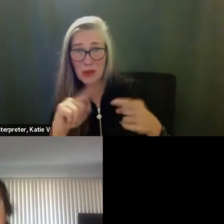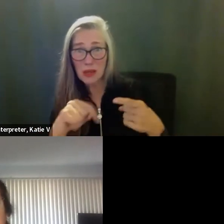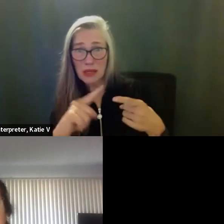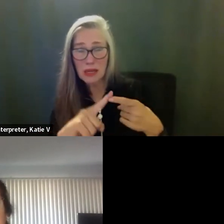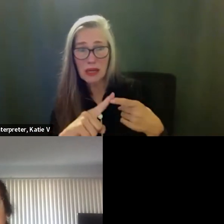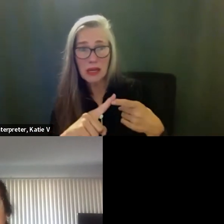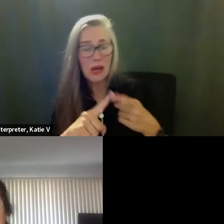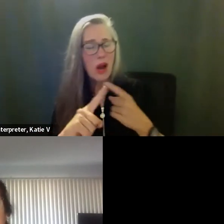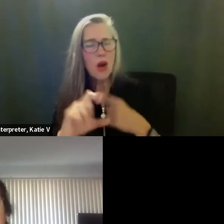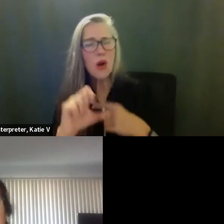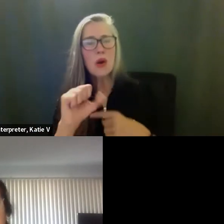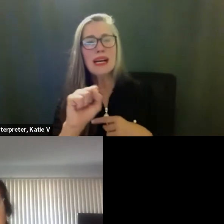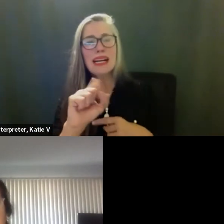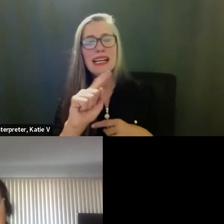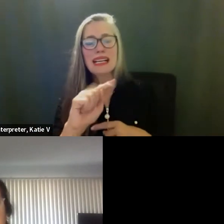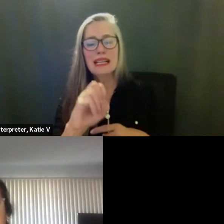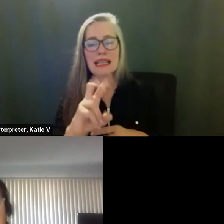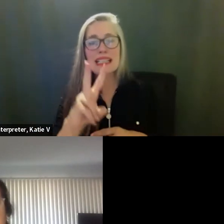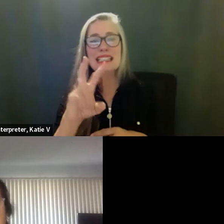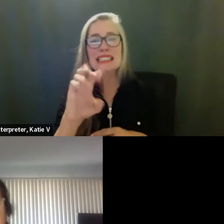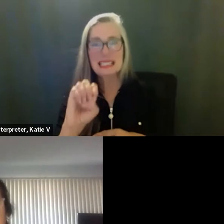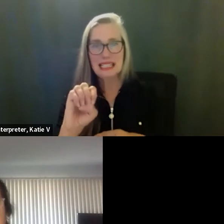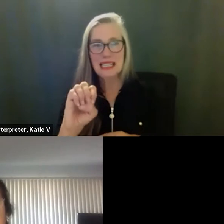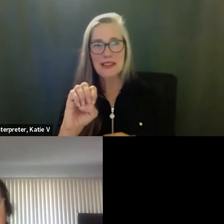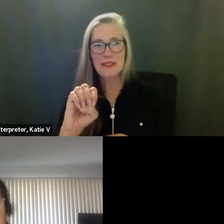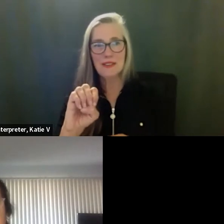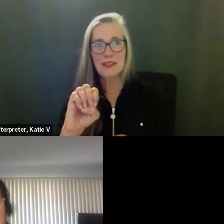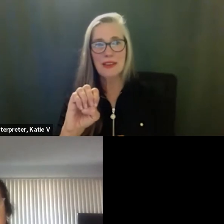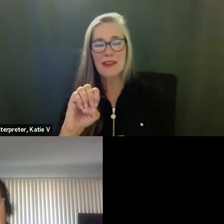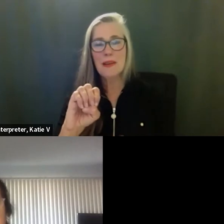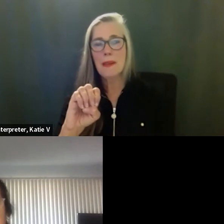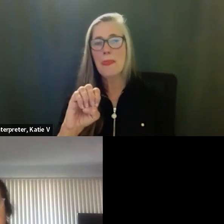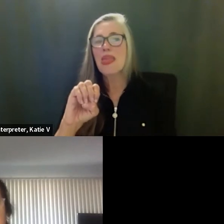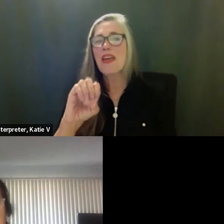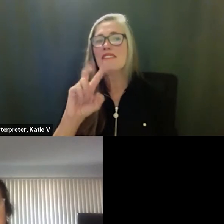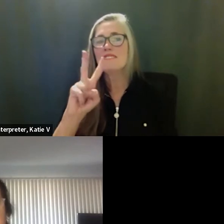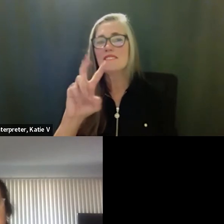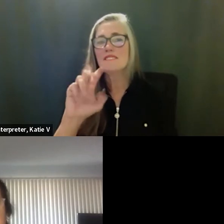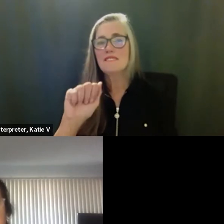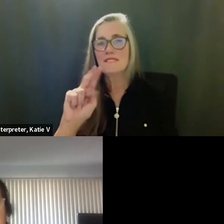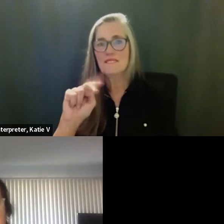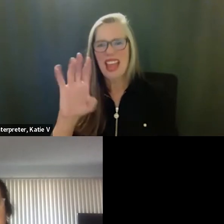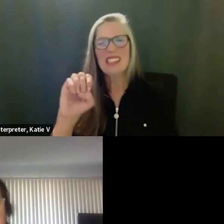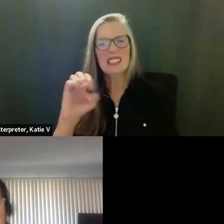Steve, Steve Vince may be able to, to provide that answer. About the timeframe.